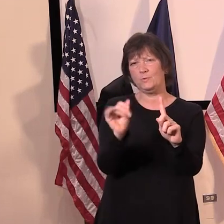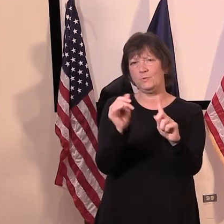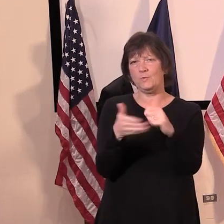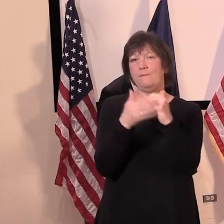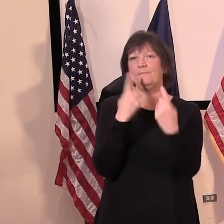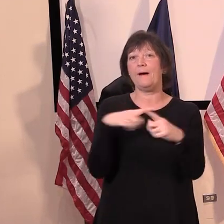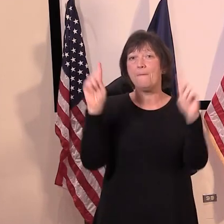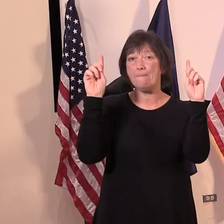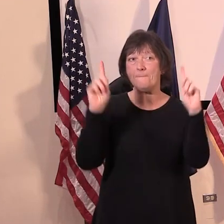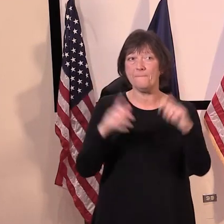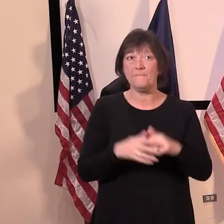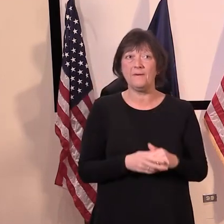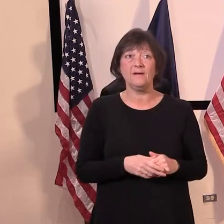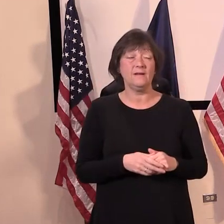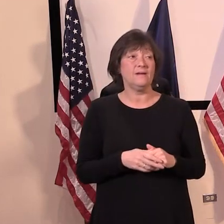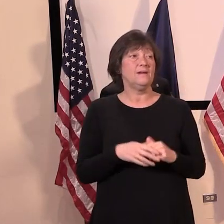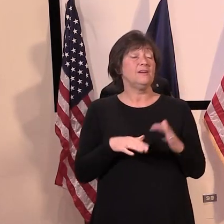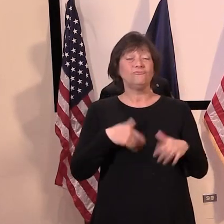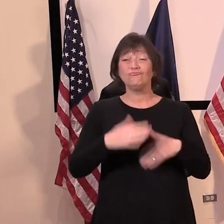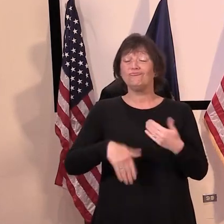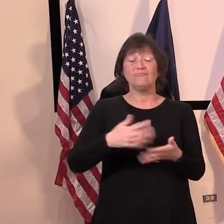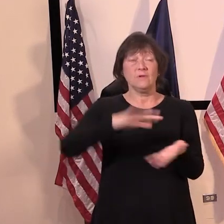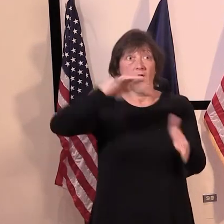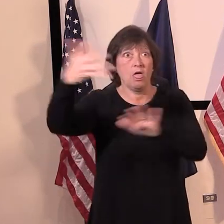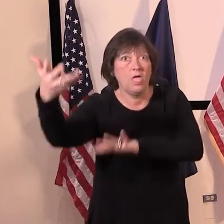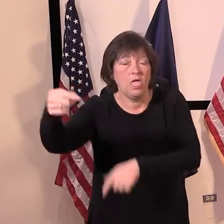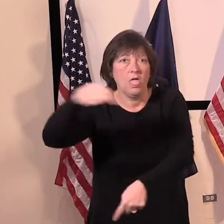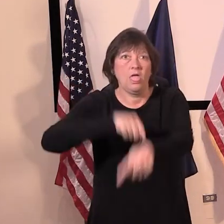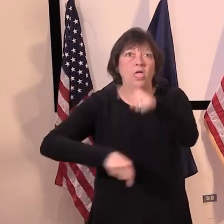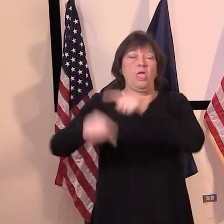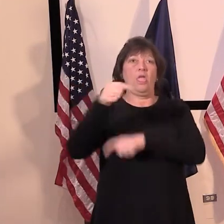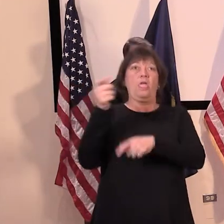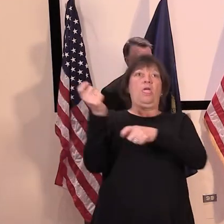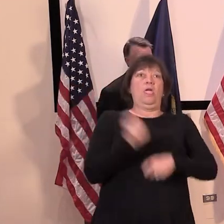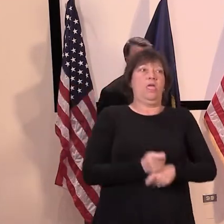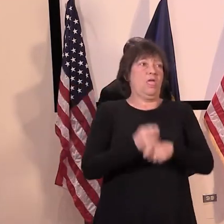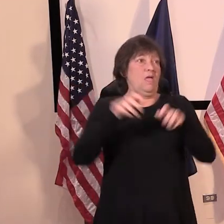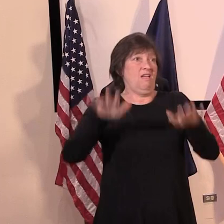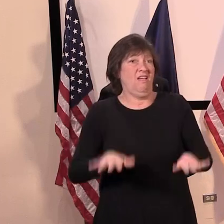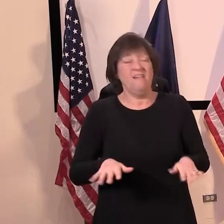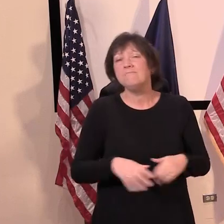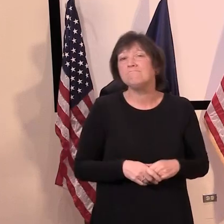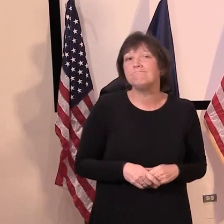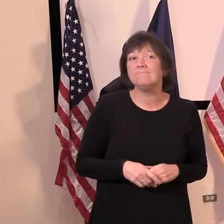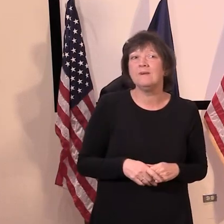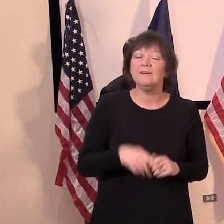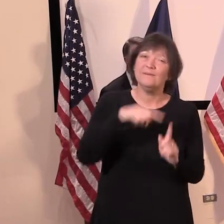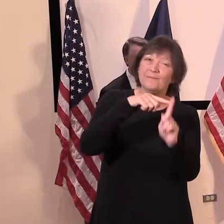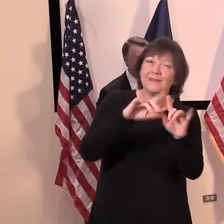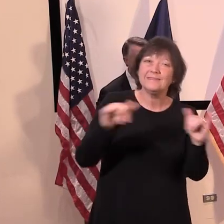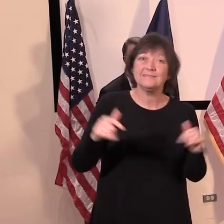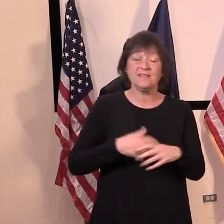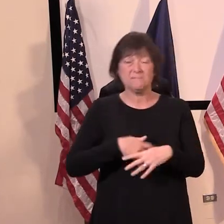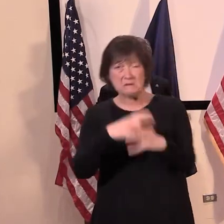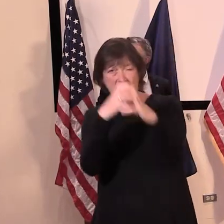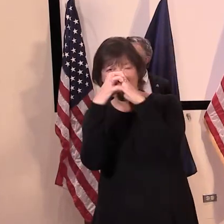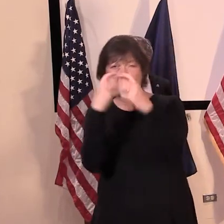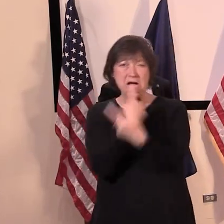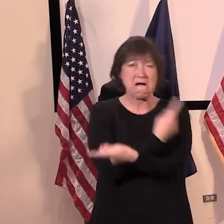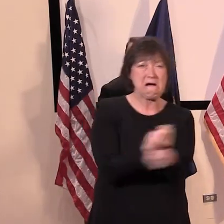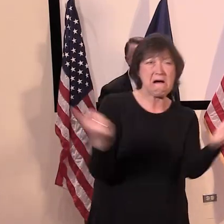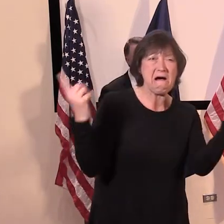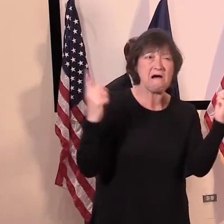not to let things get out of hand, but also not to come in with the most stringent policies at a time when they might not have been